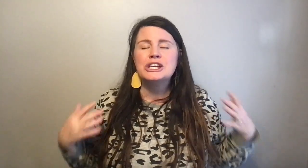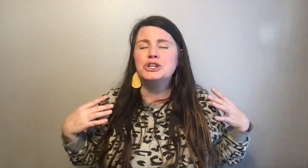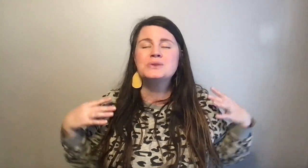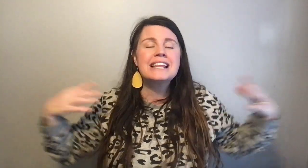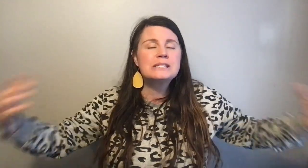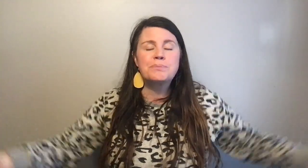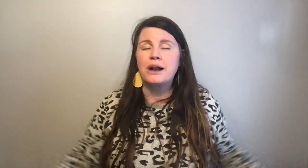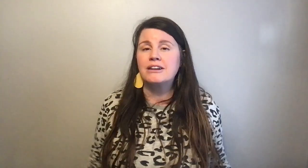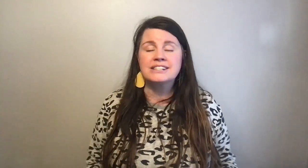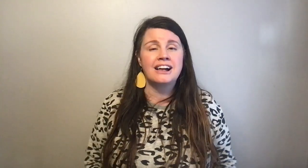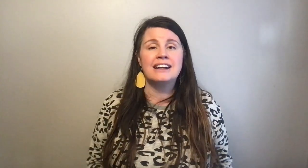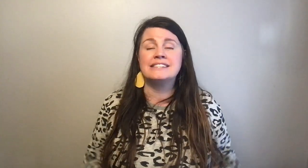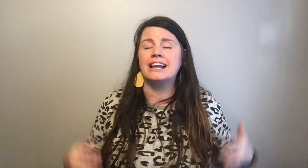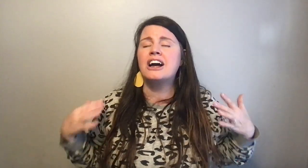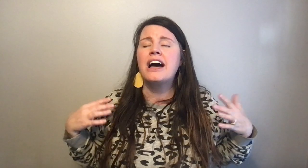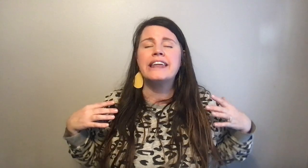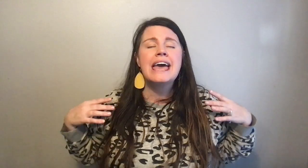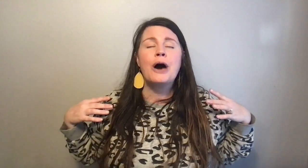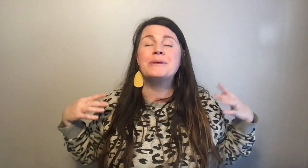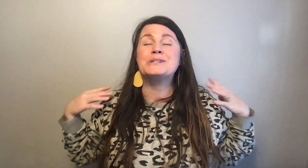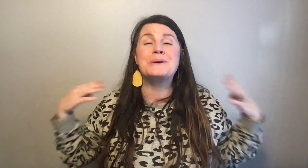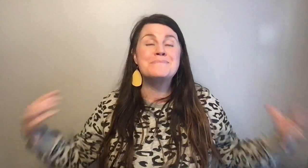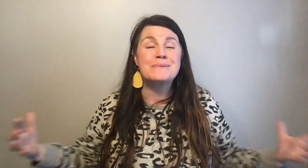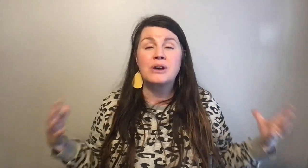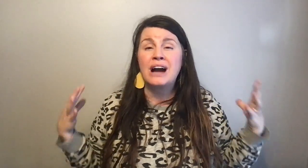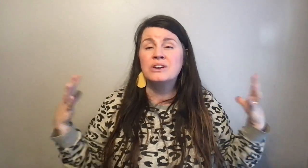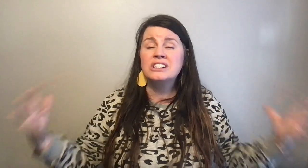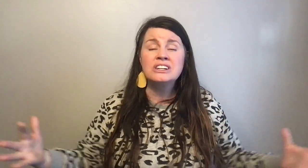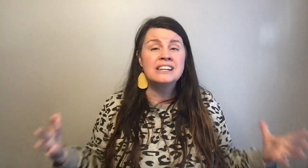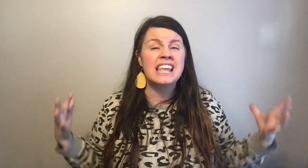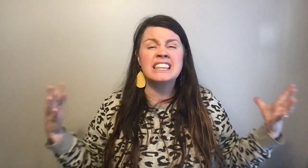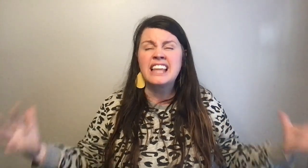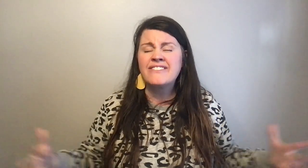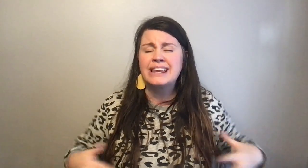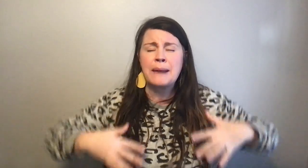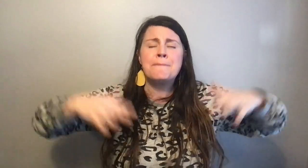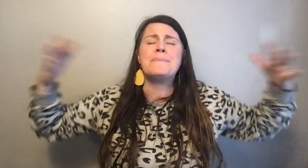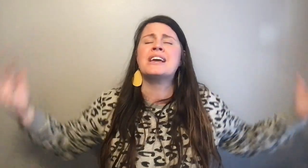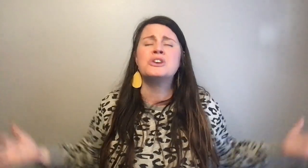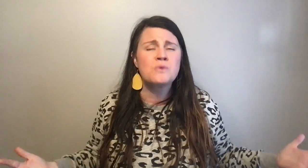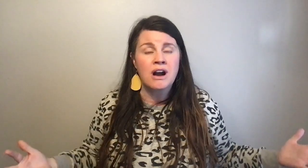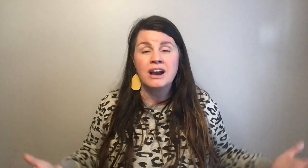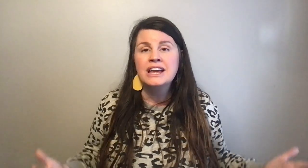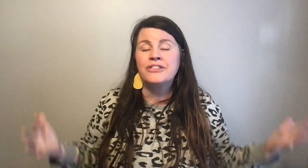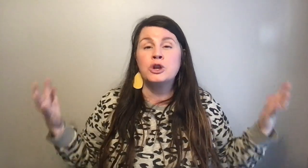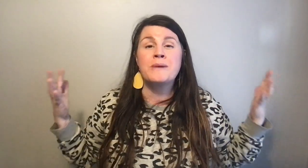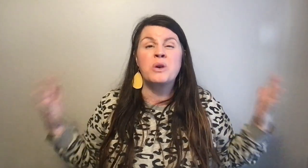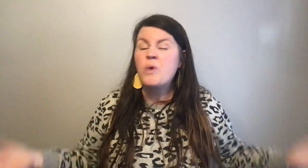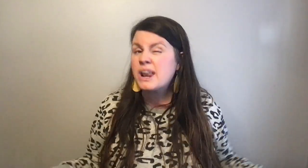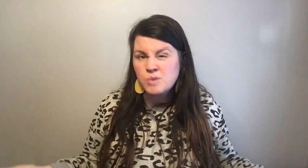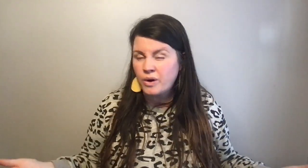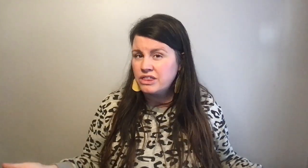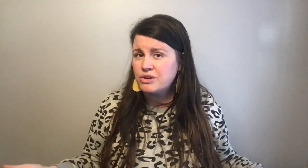use it as a prayer to God saying, God, help me to remember how good and loving and big you are. That no matter what I'm going through,